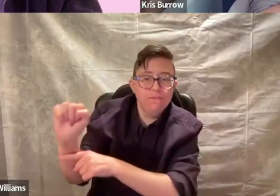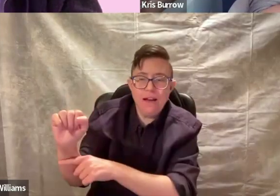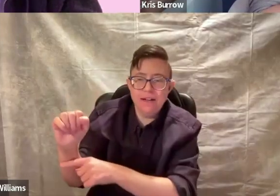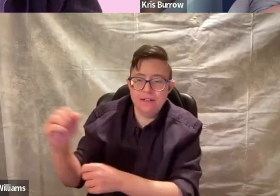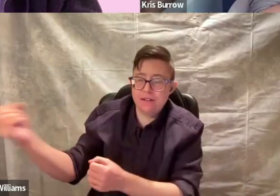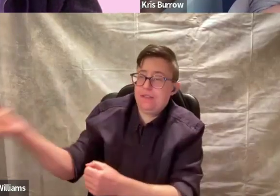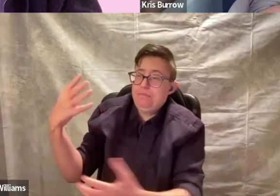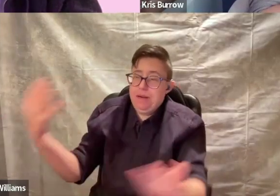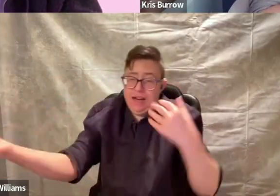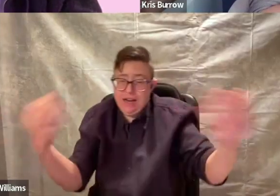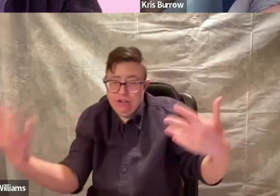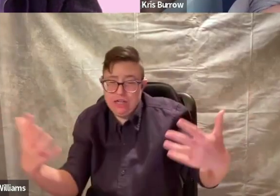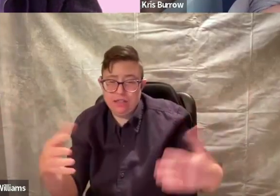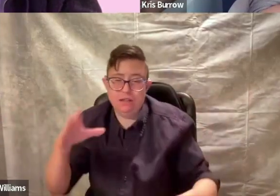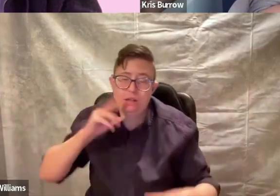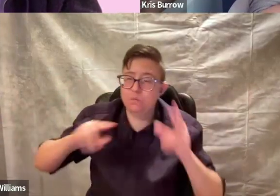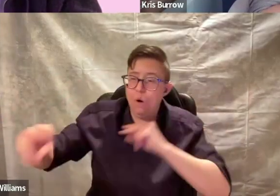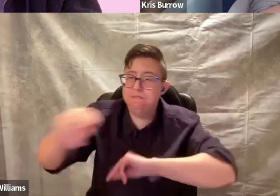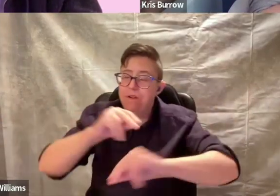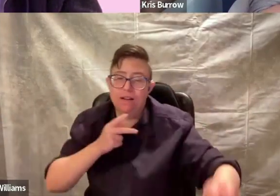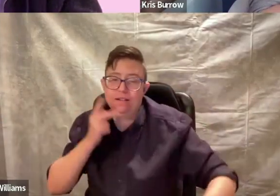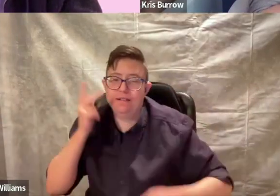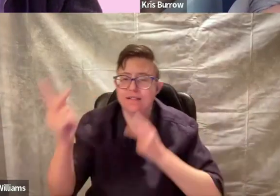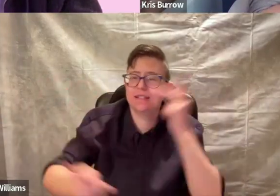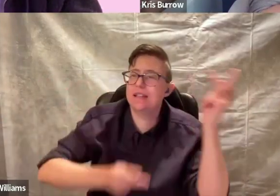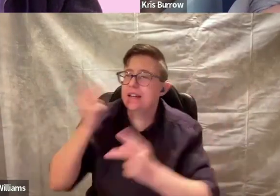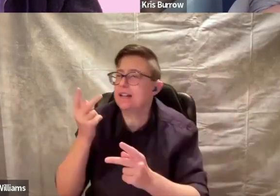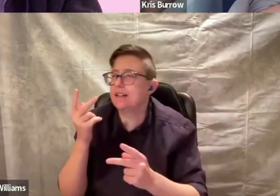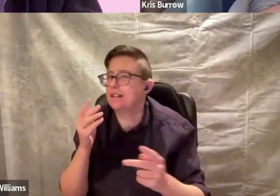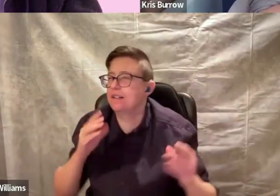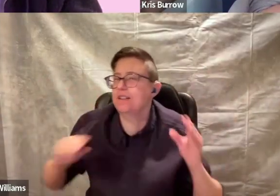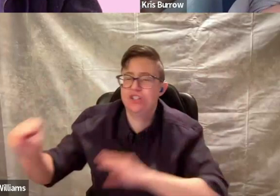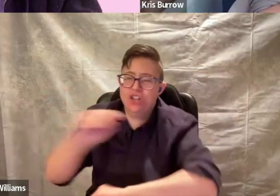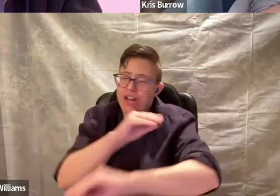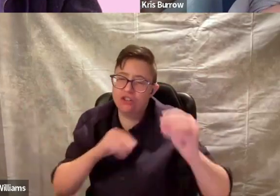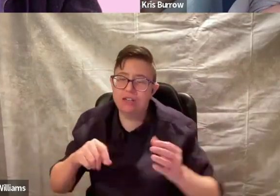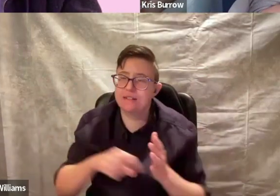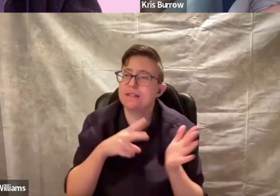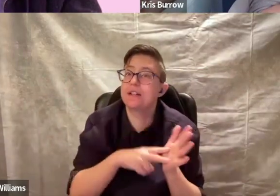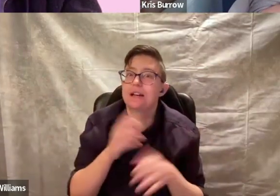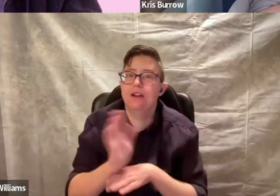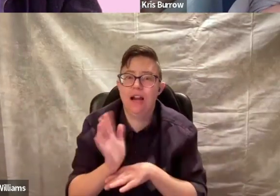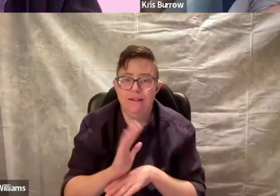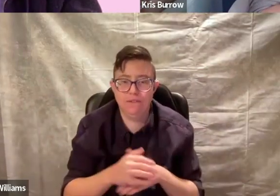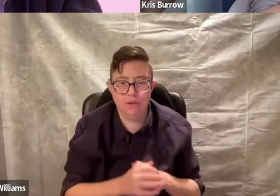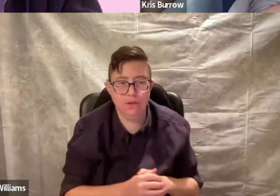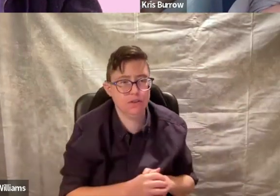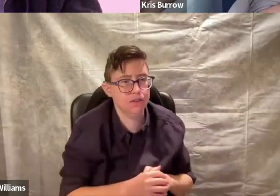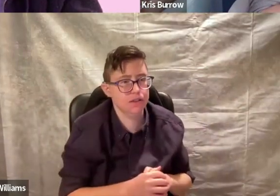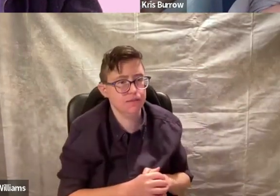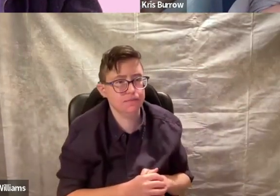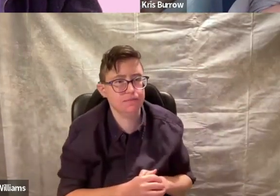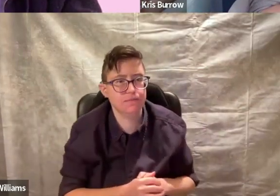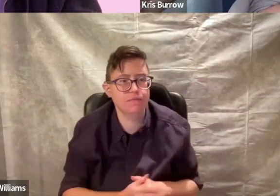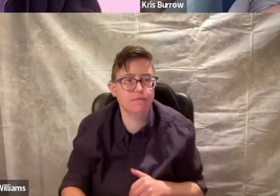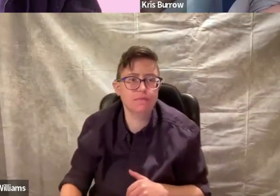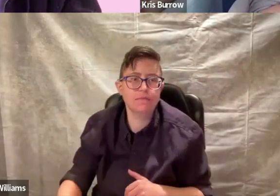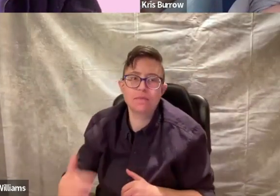Offend the blurring, waffling, sinning, chattering TV adverts.